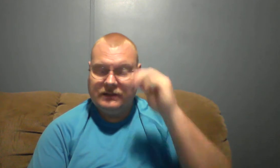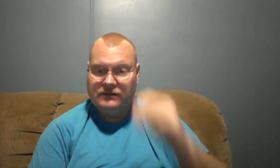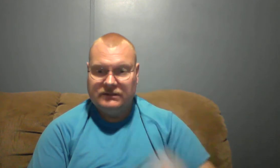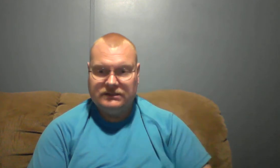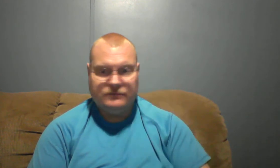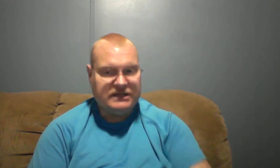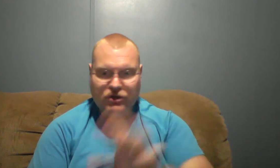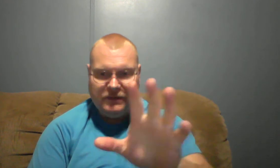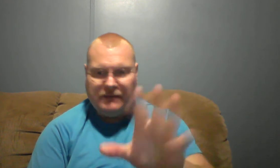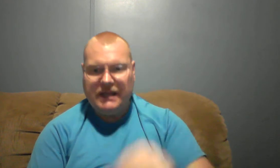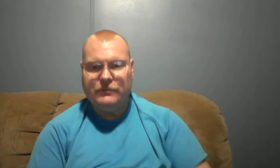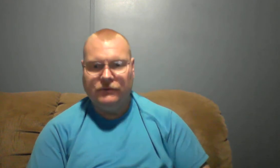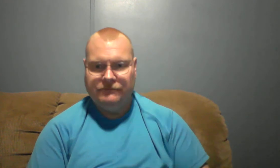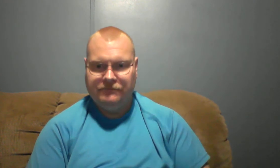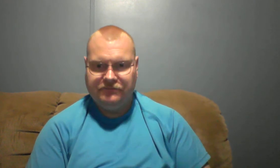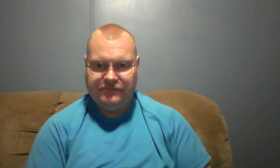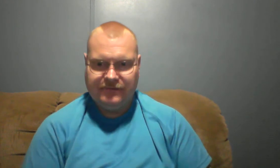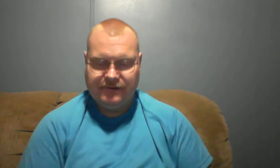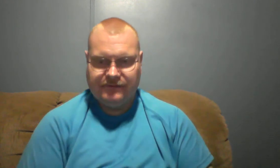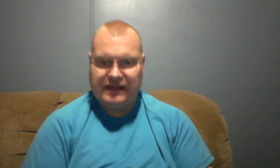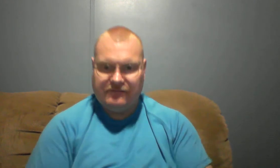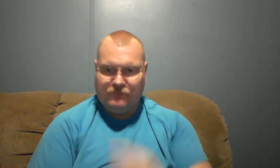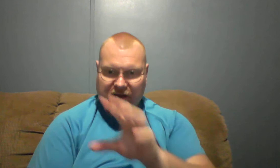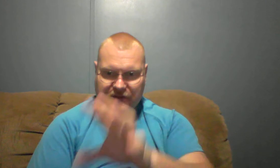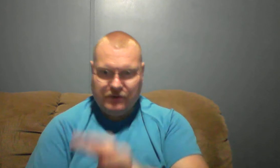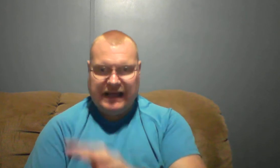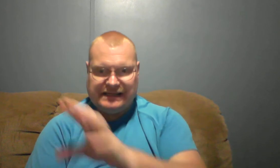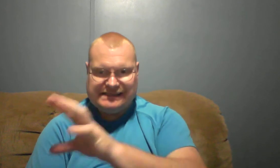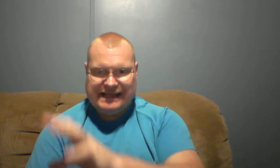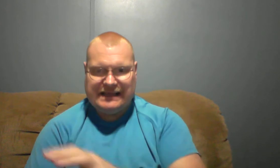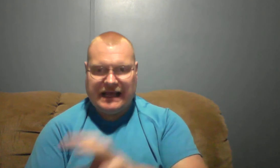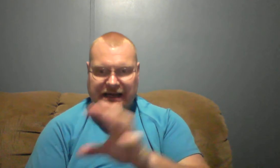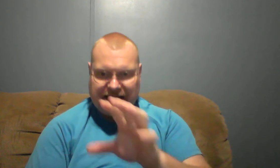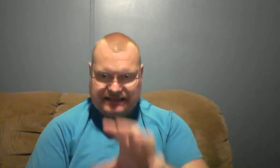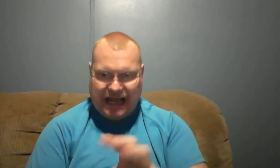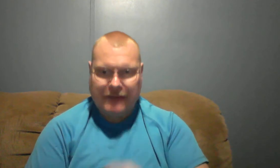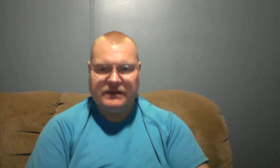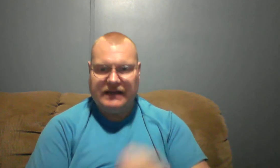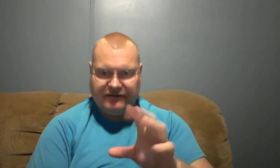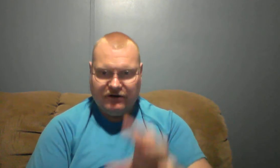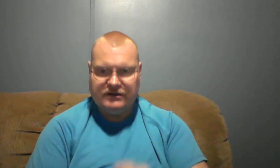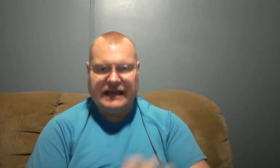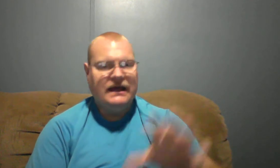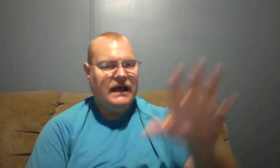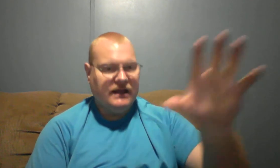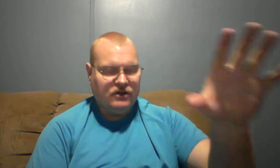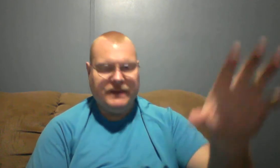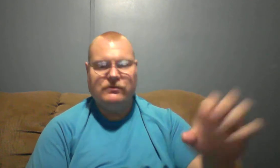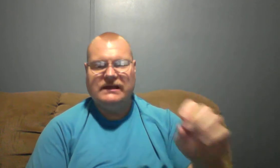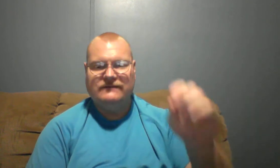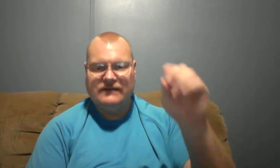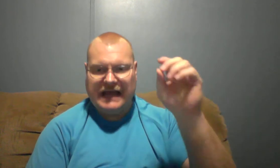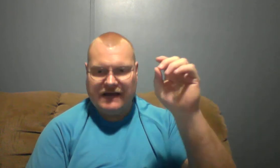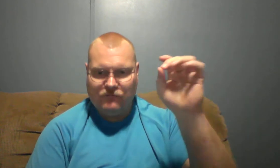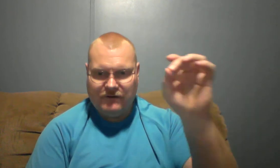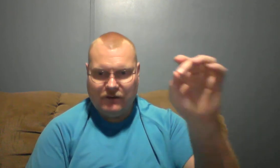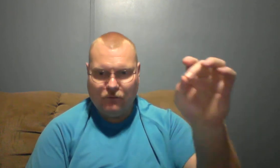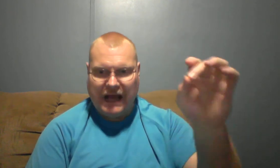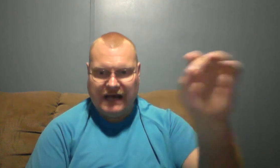there's been too many people that have went through that and seen that and that's happened and I've heard that and other people that have out of